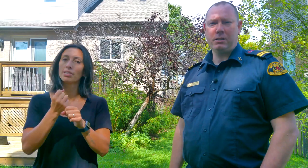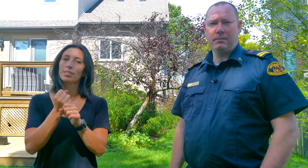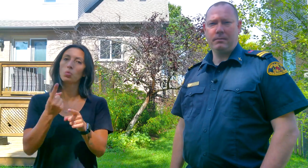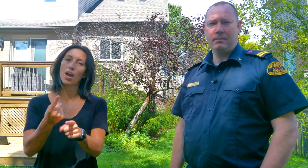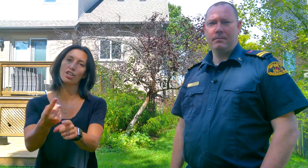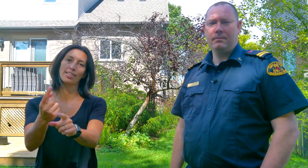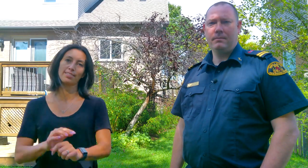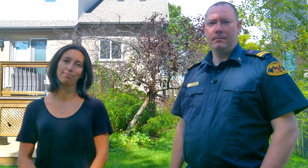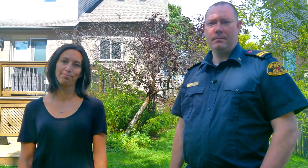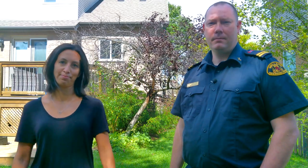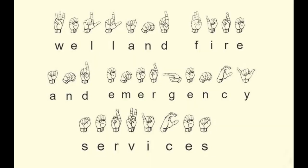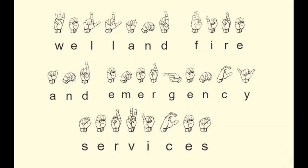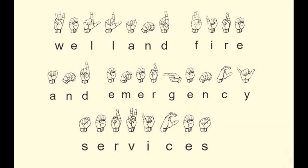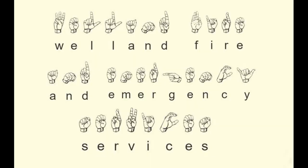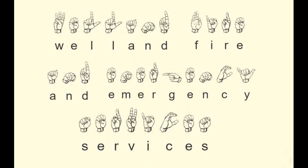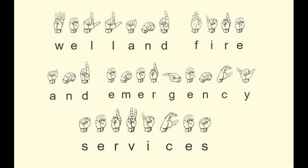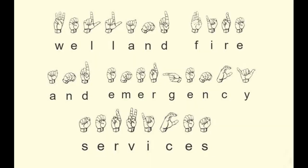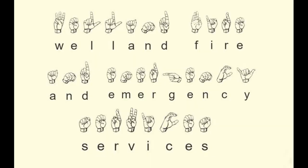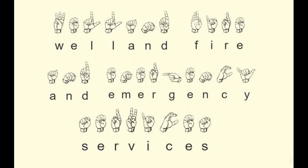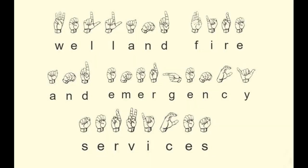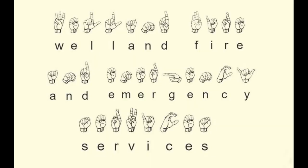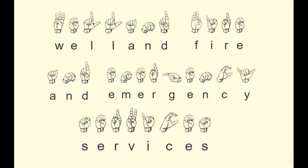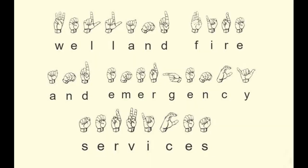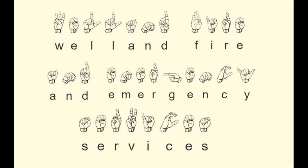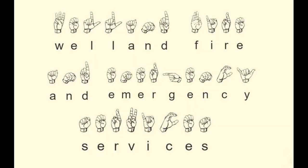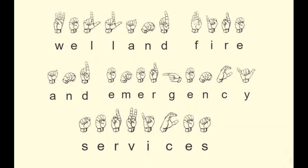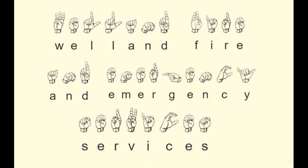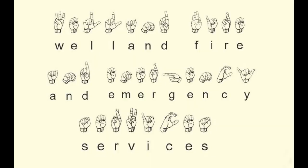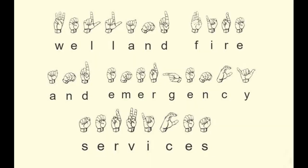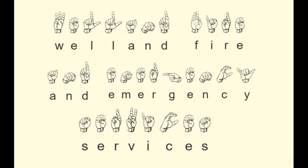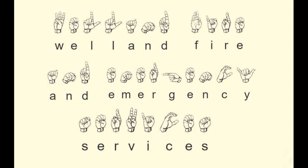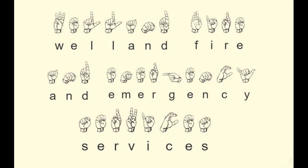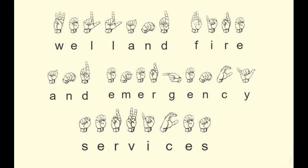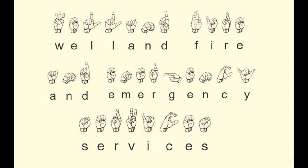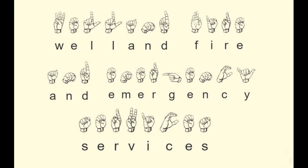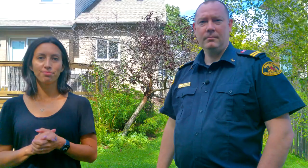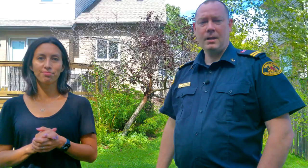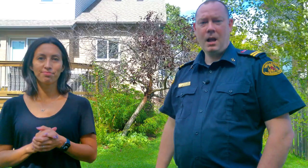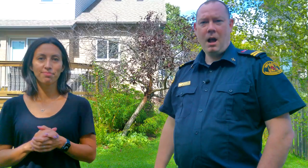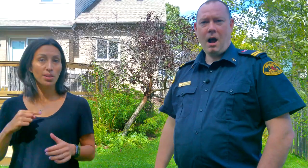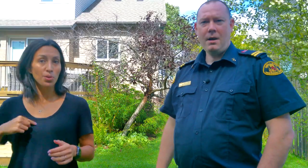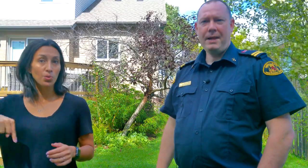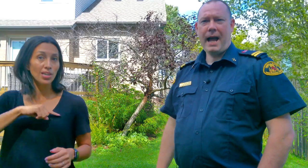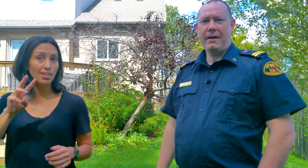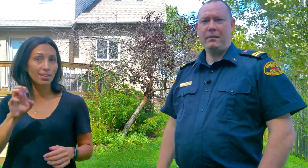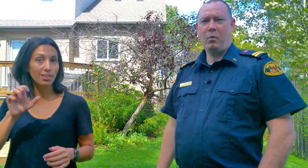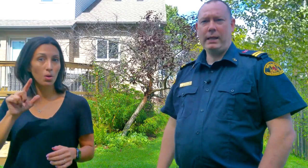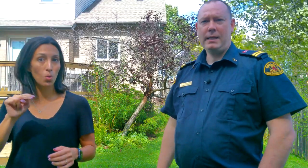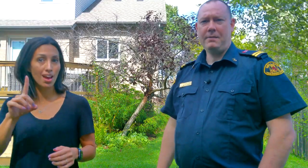on behalf of well and